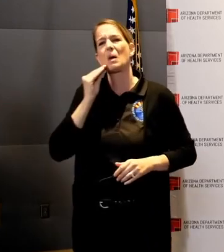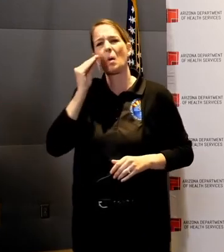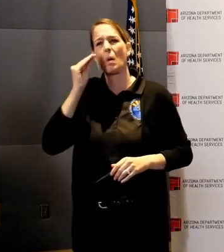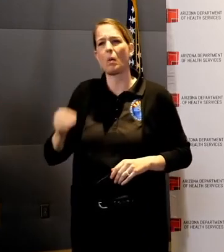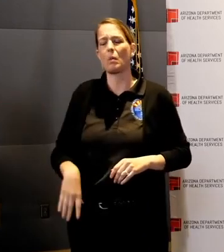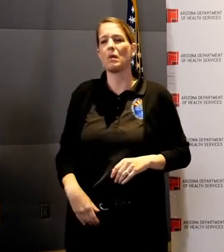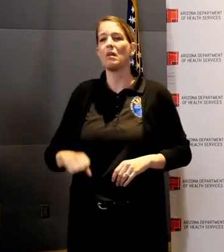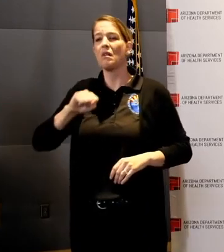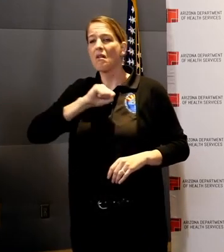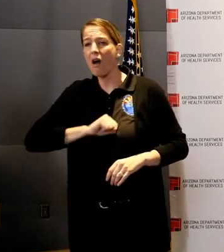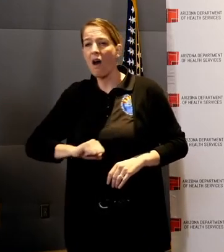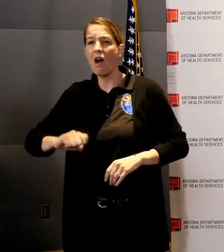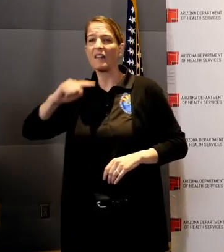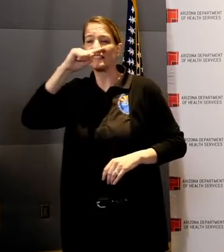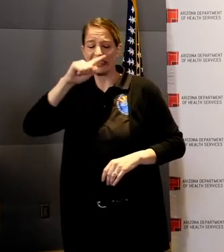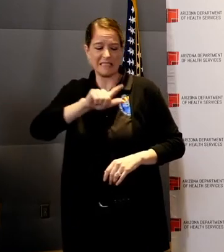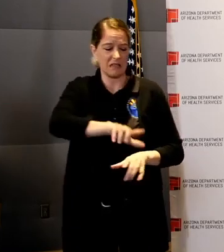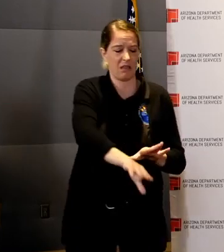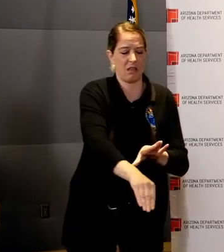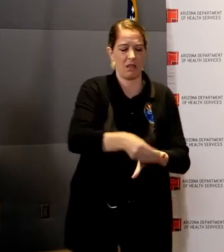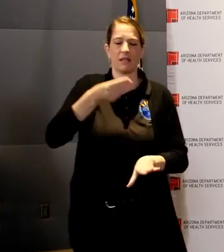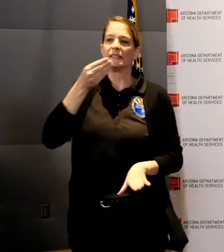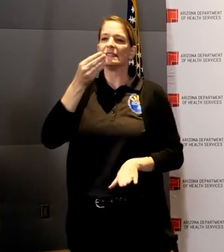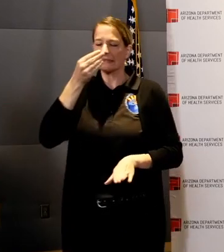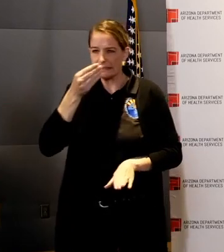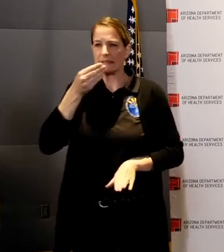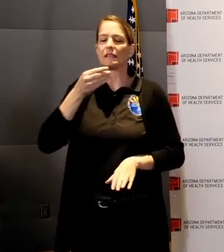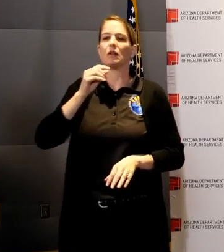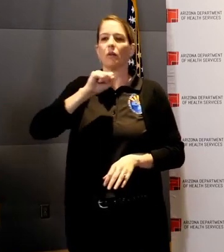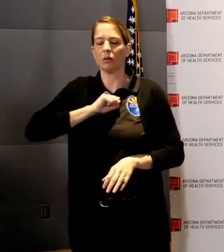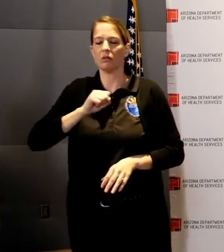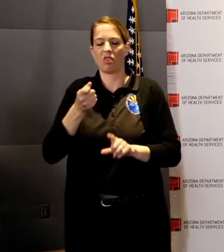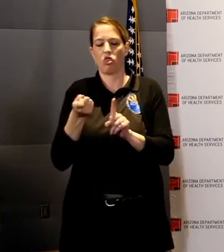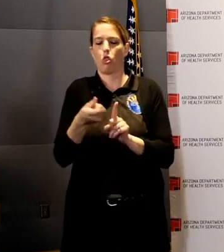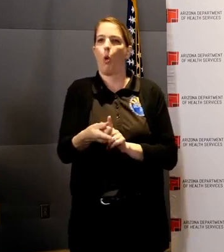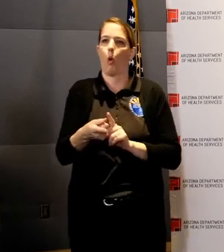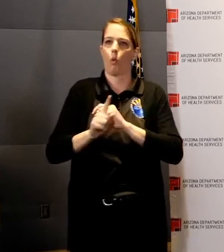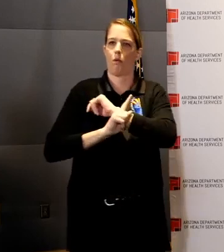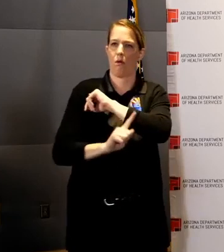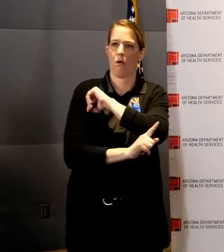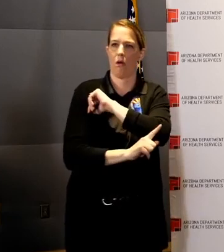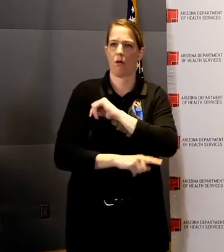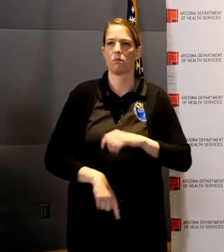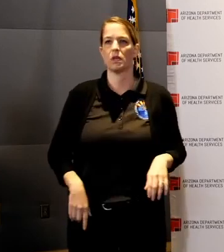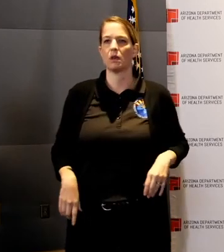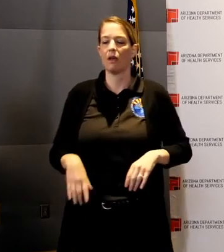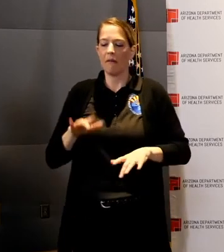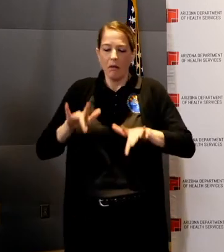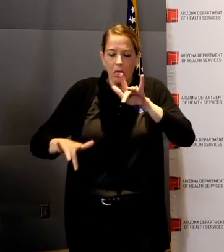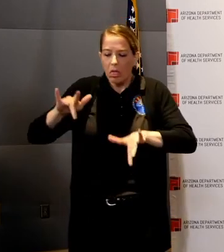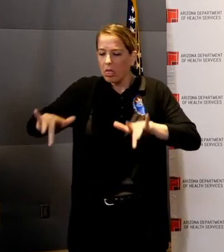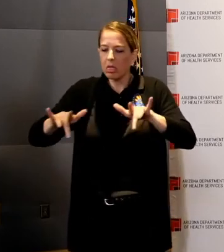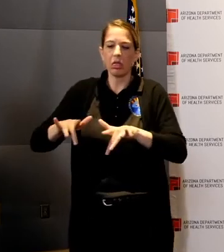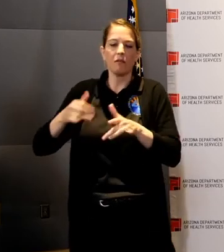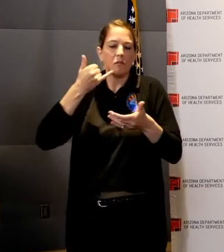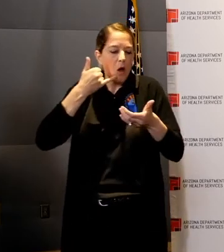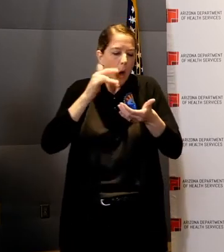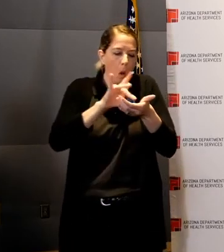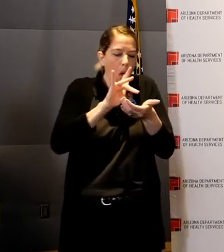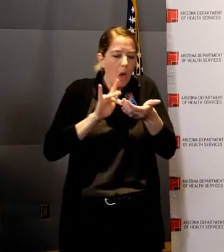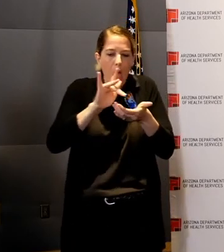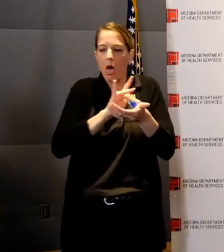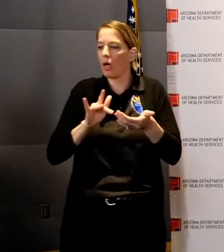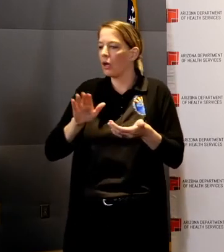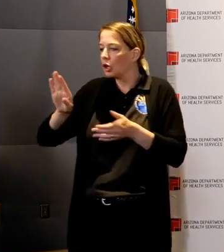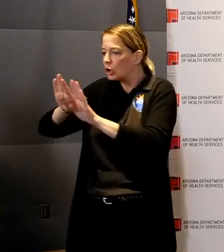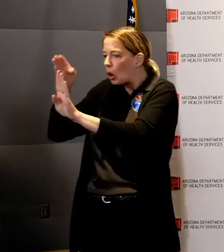sneeze with a tissue and immediately throw that tissue in the trash. Clean and disinfect frequently touched objects and surfaces. And if